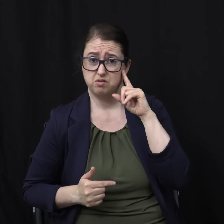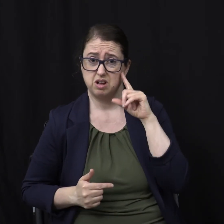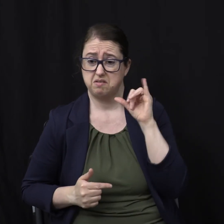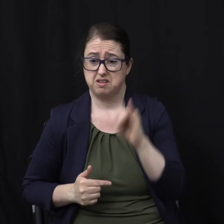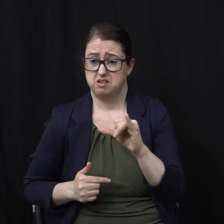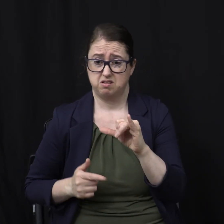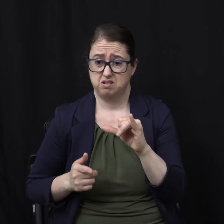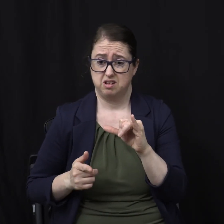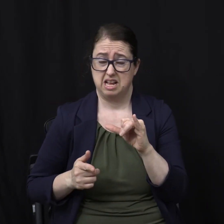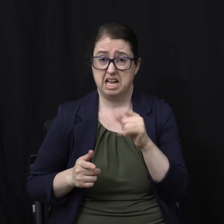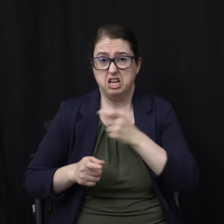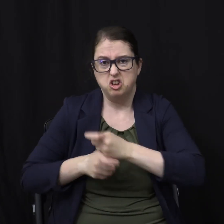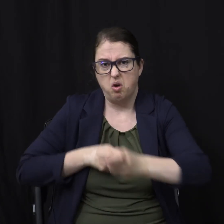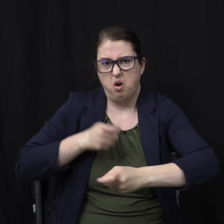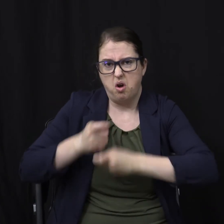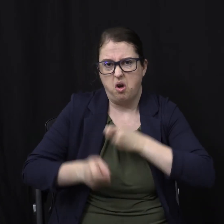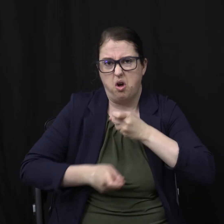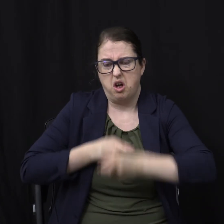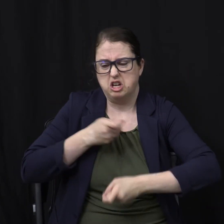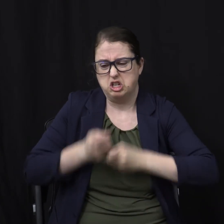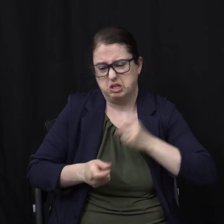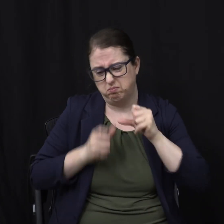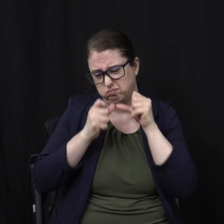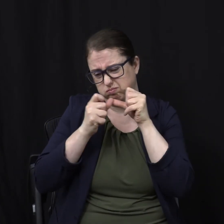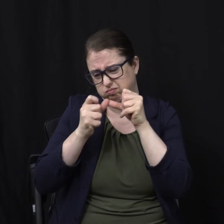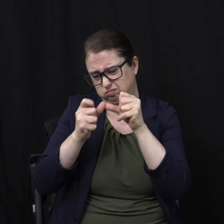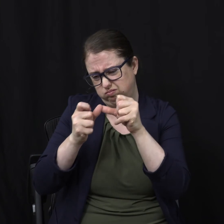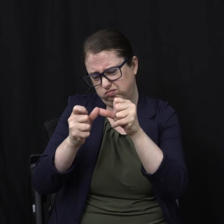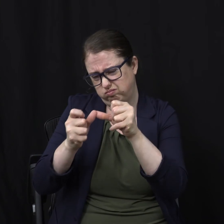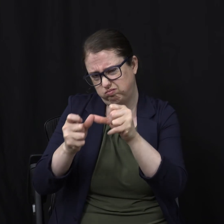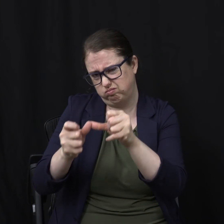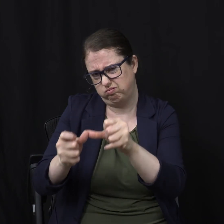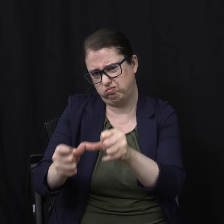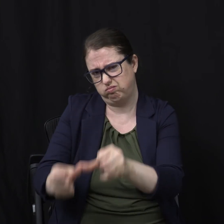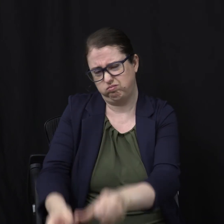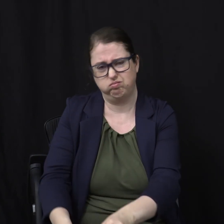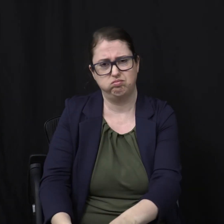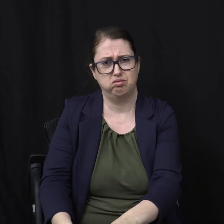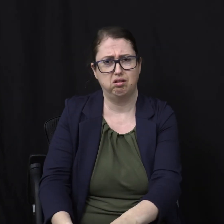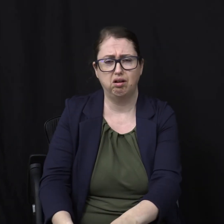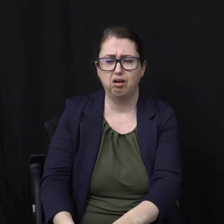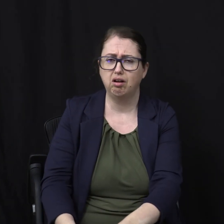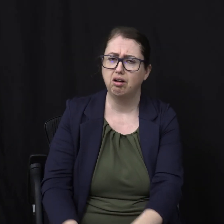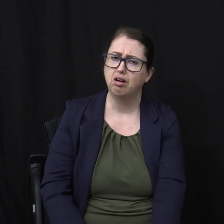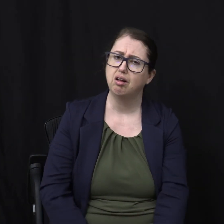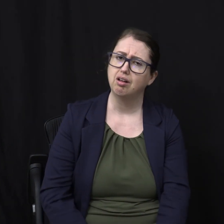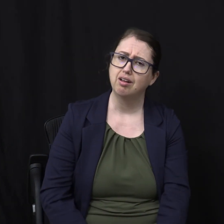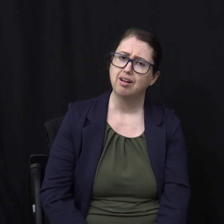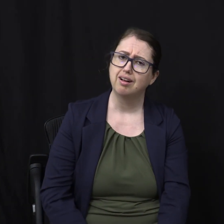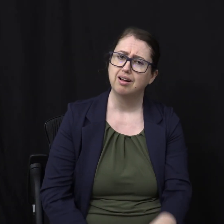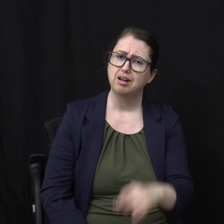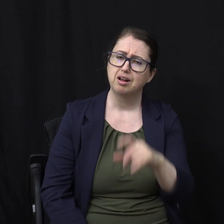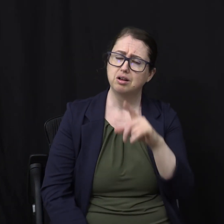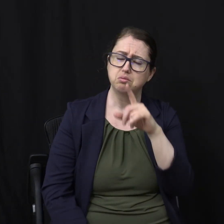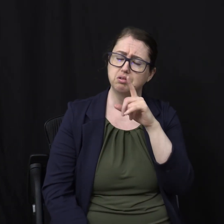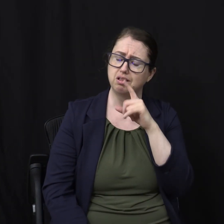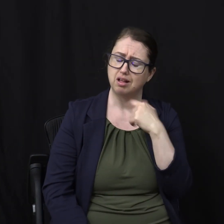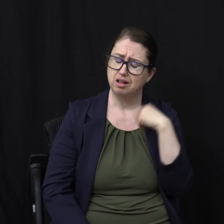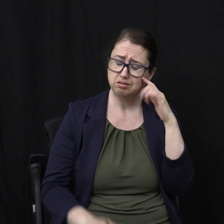To torture them For billions Upon billions Of years It's a Mind-boggling thought That that